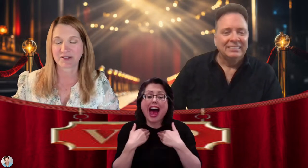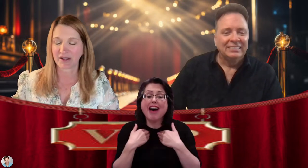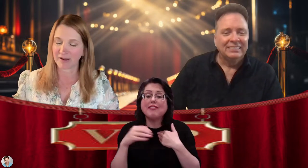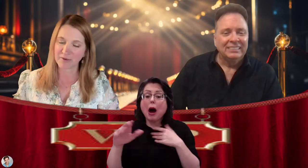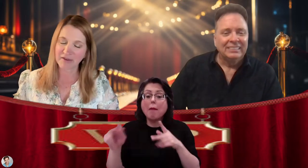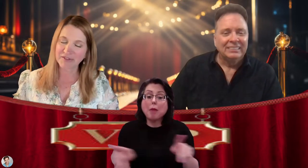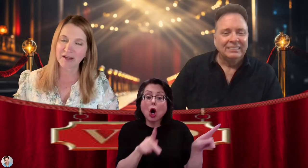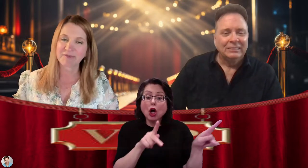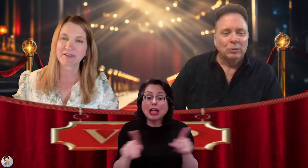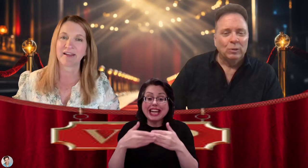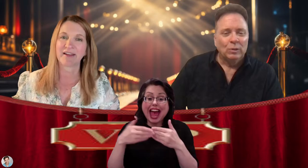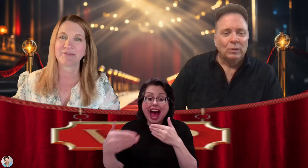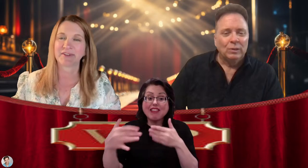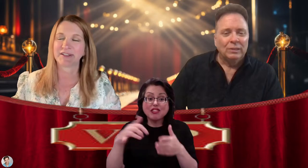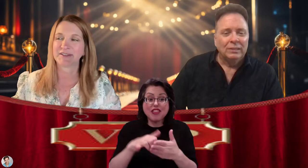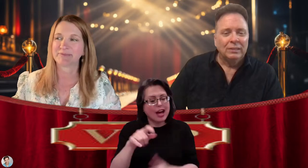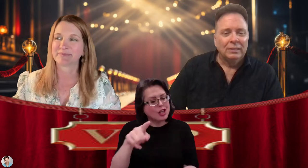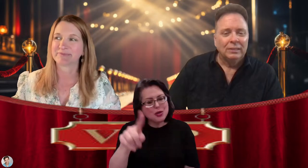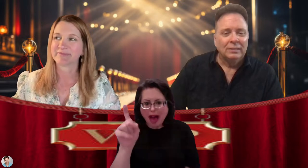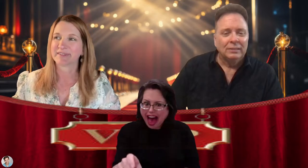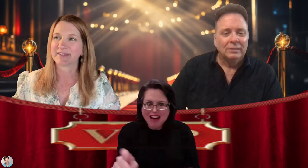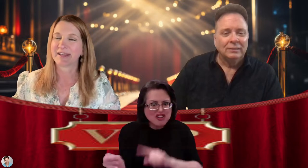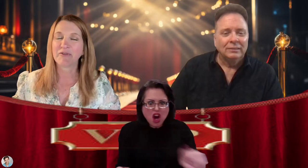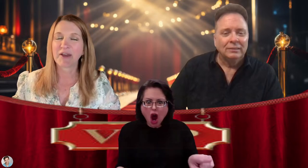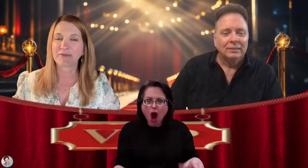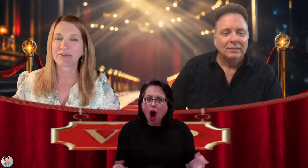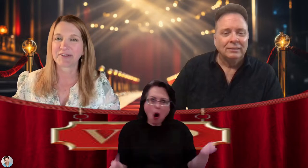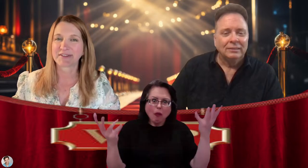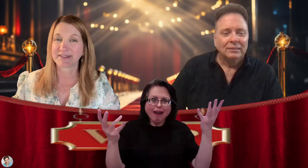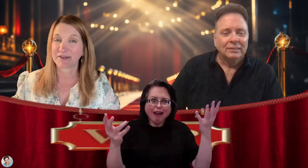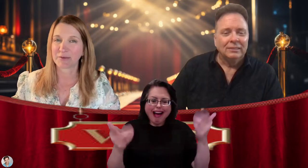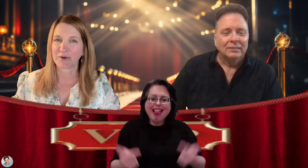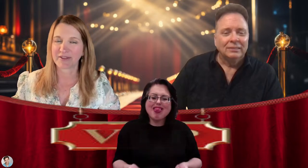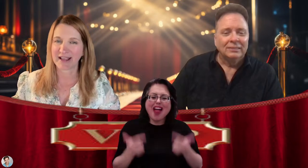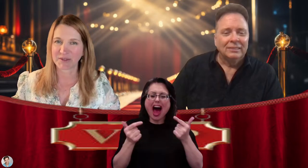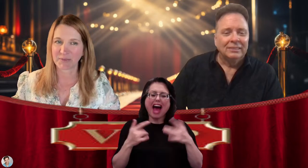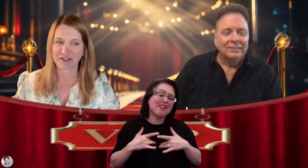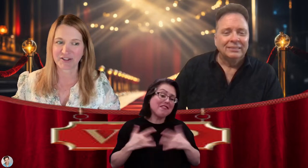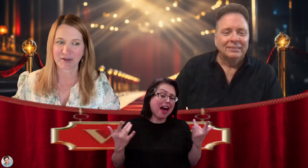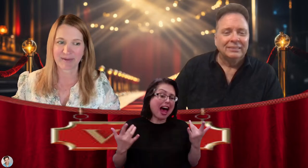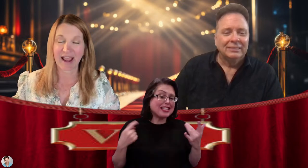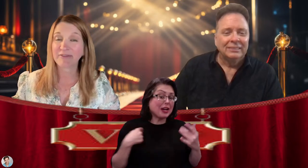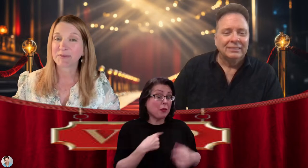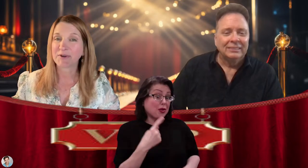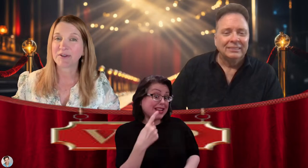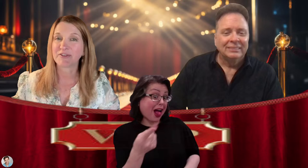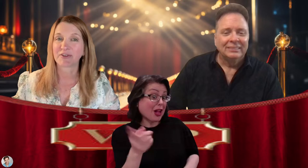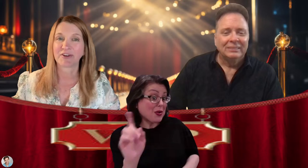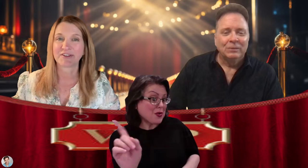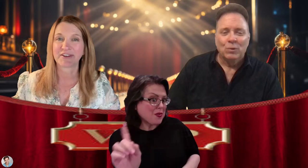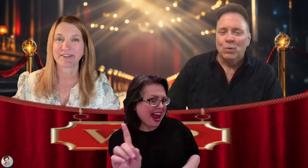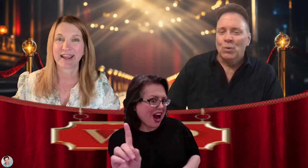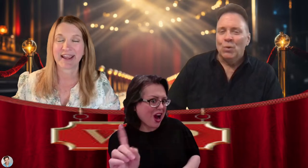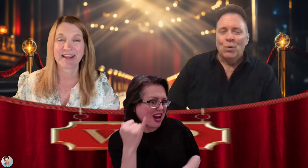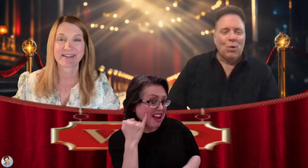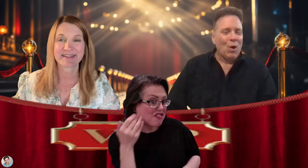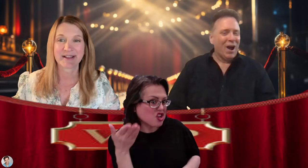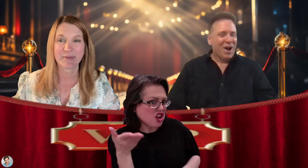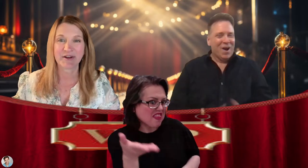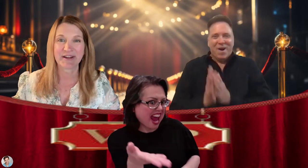you have to come to the live event for us to tell you where the cast party is going to be afterwards for us all to hang and celebrate.